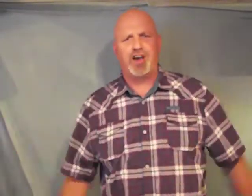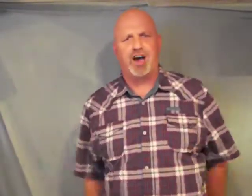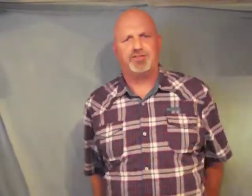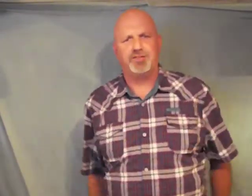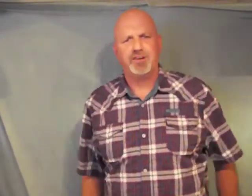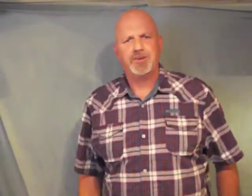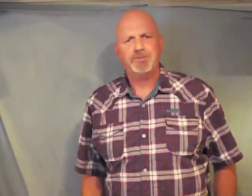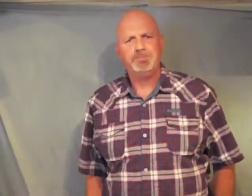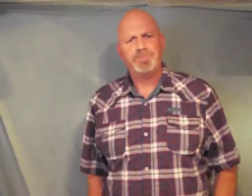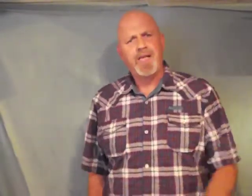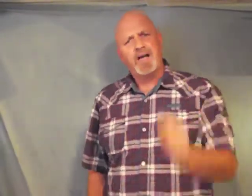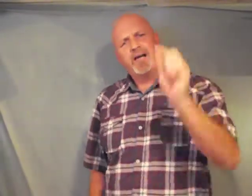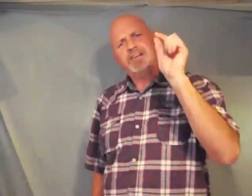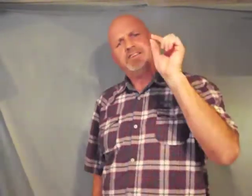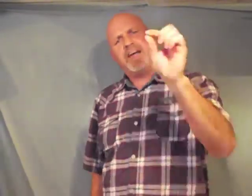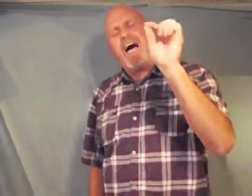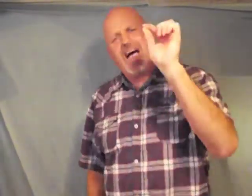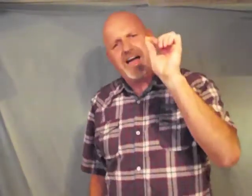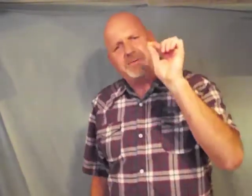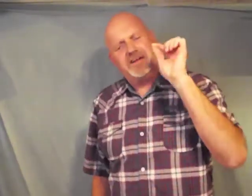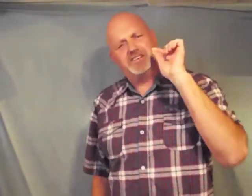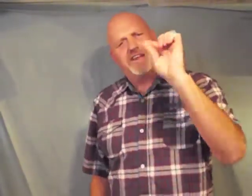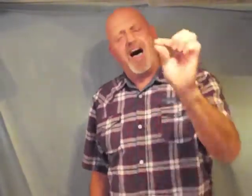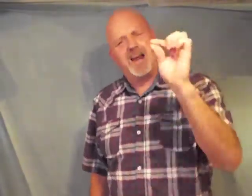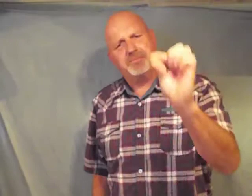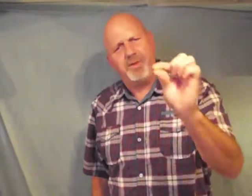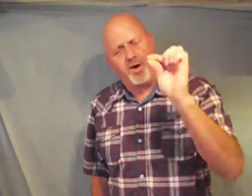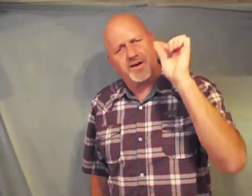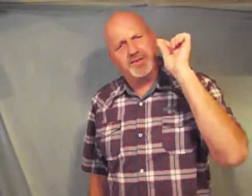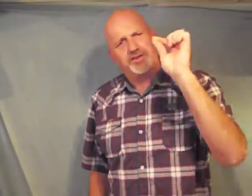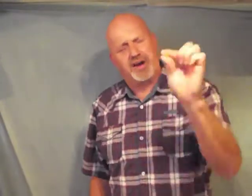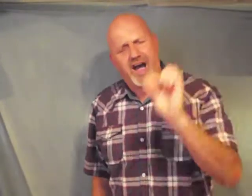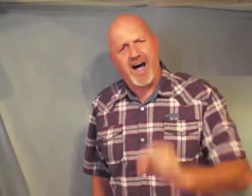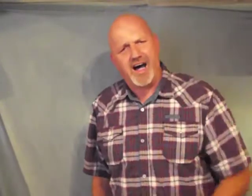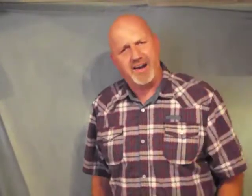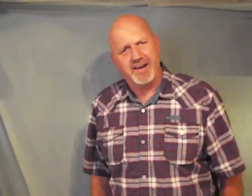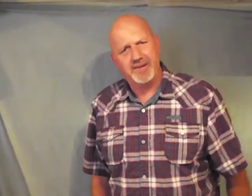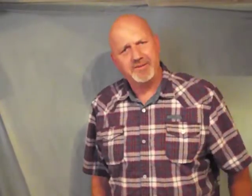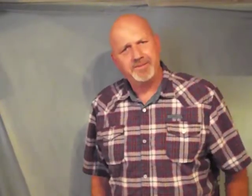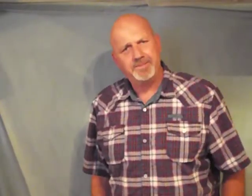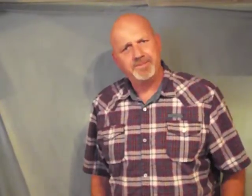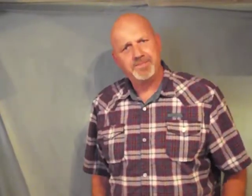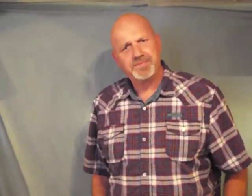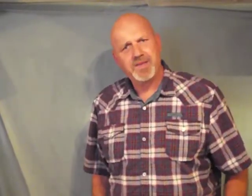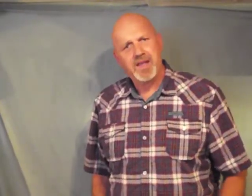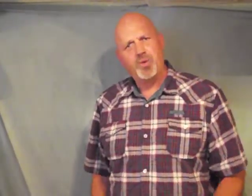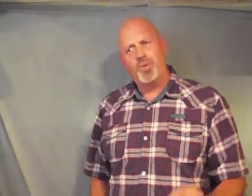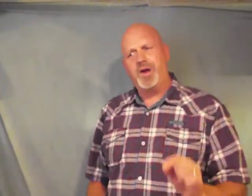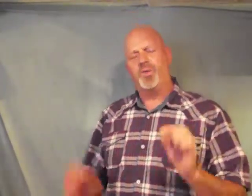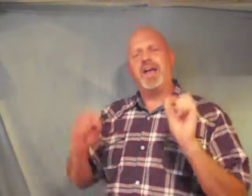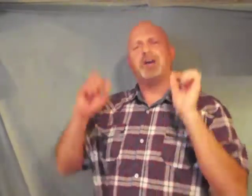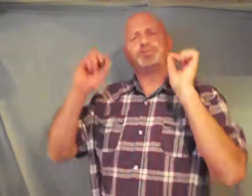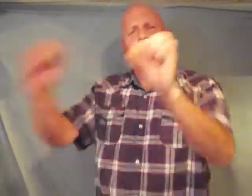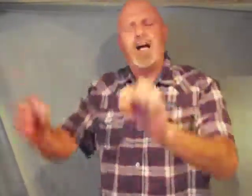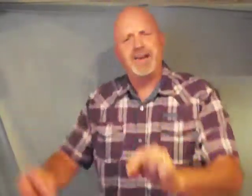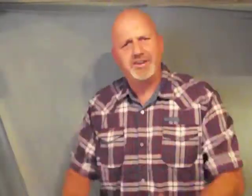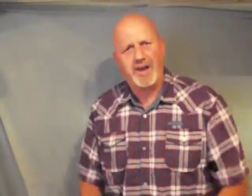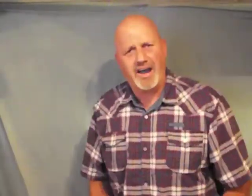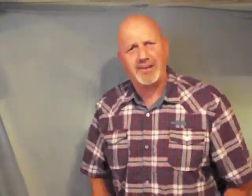off time is not important to God when we are trying to touch